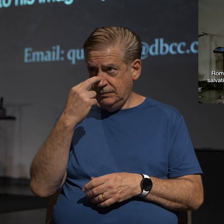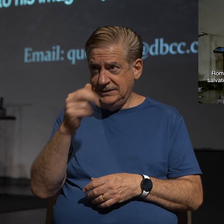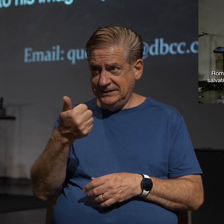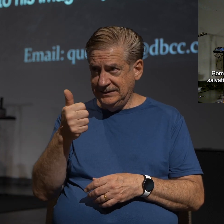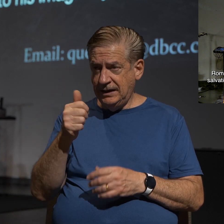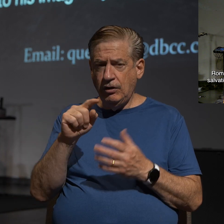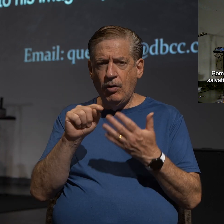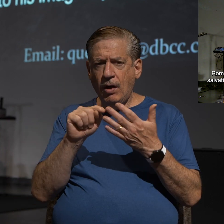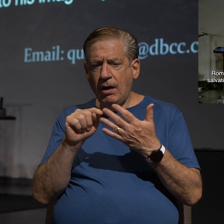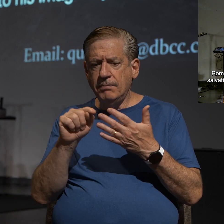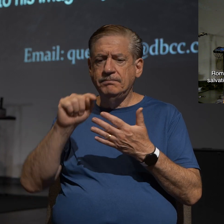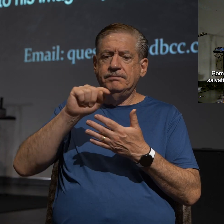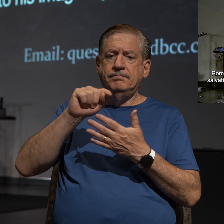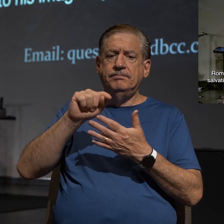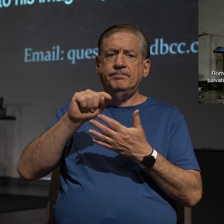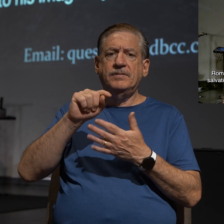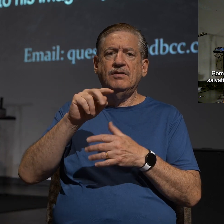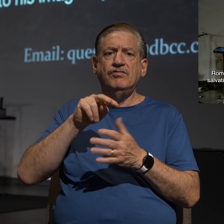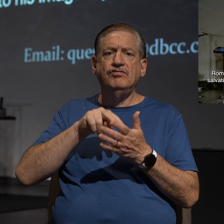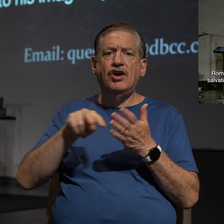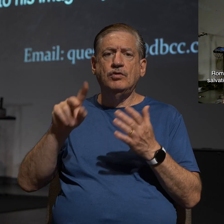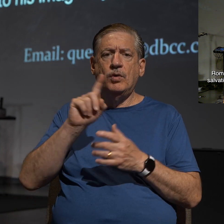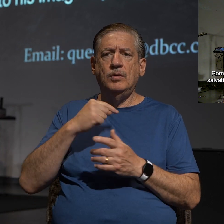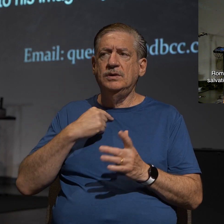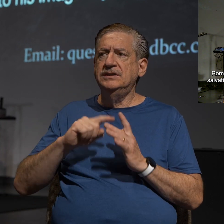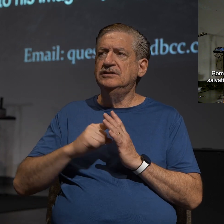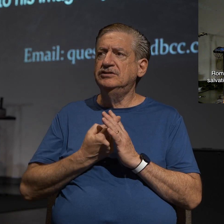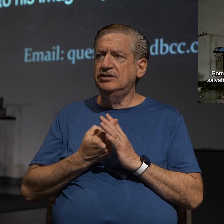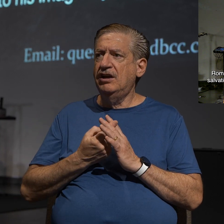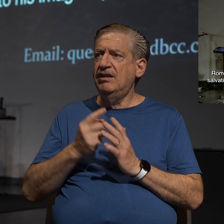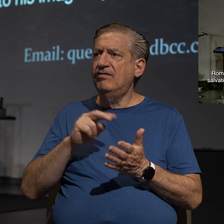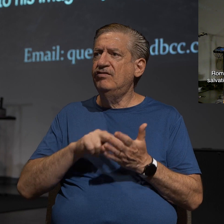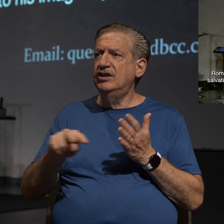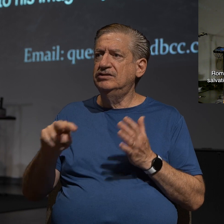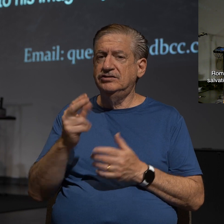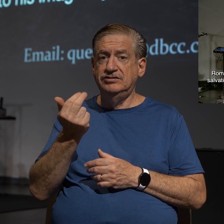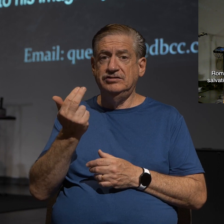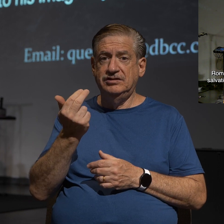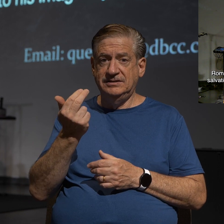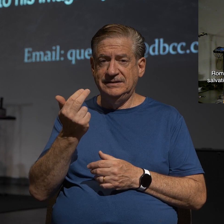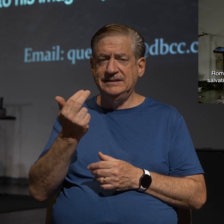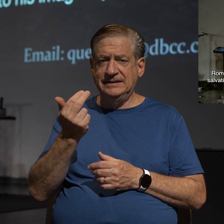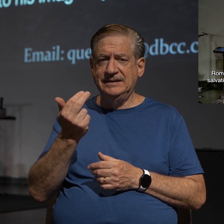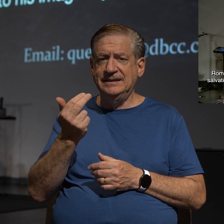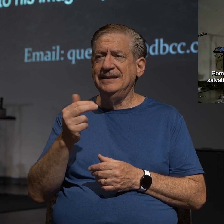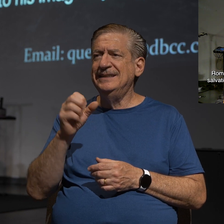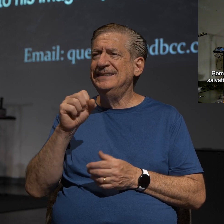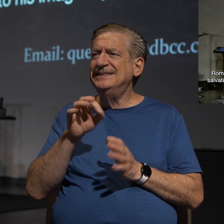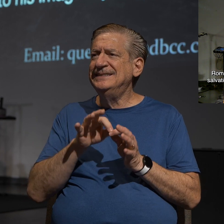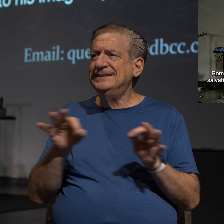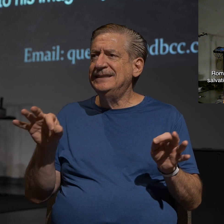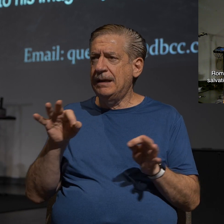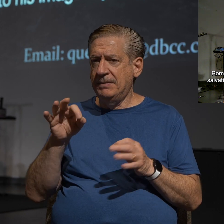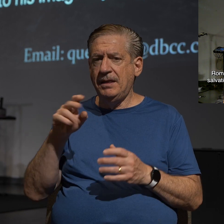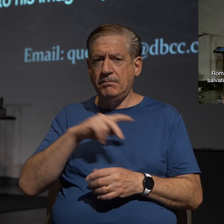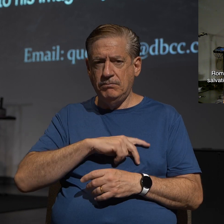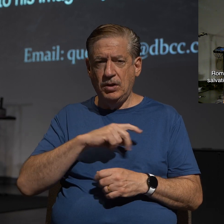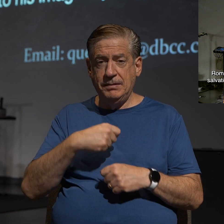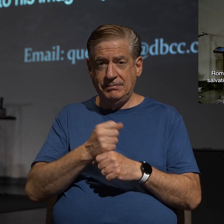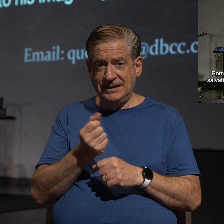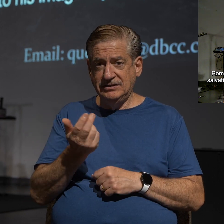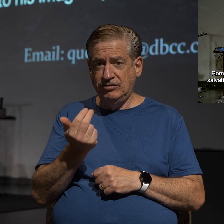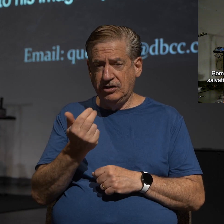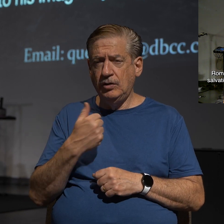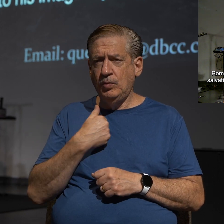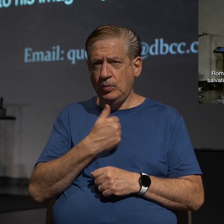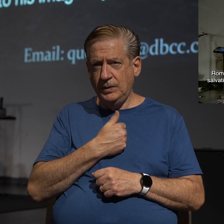go up one verse above where we started this morning in verse 13. It's a statement that Paul makes in 13 that we